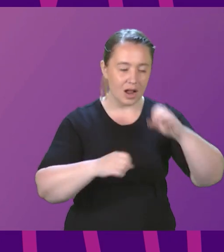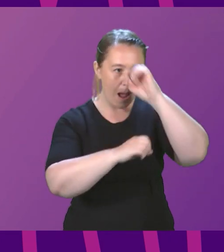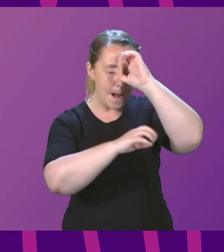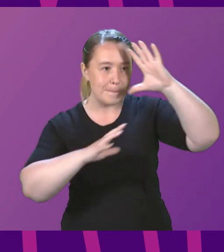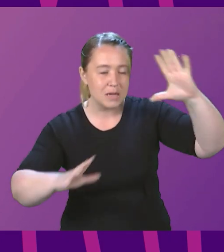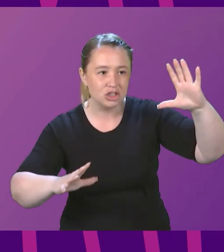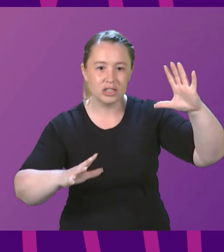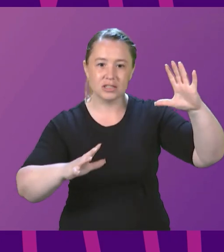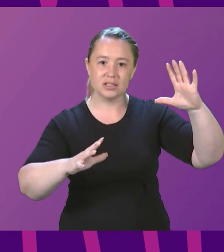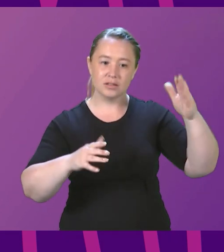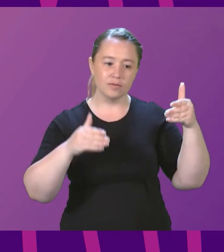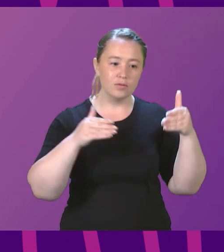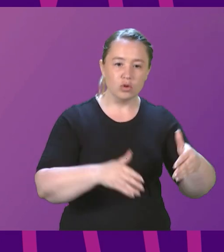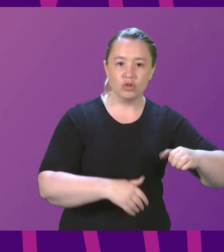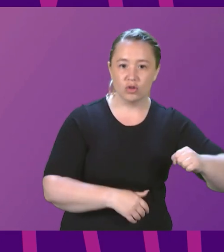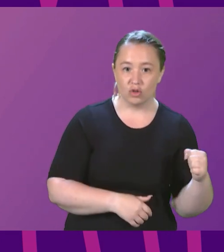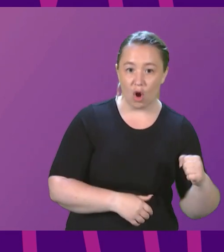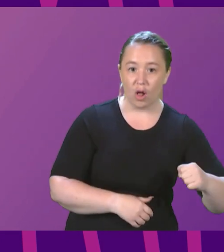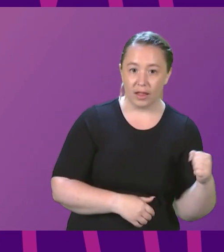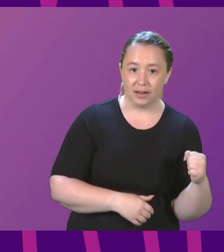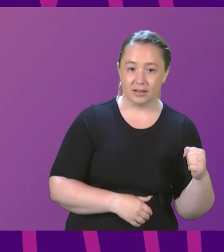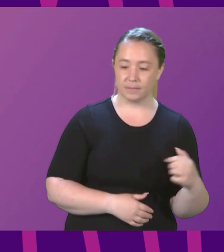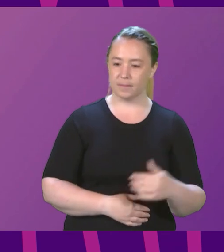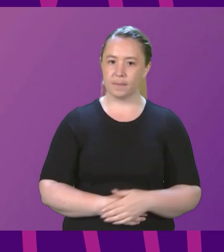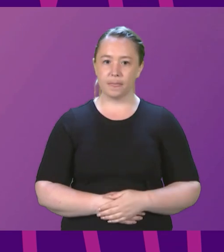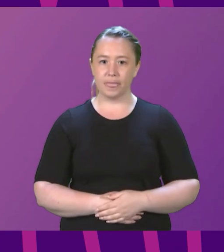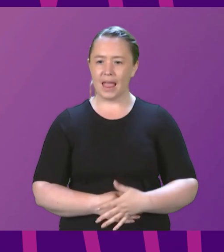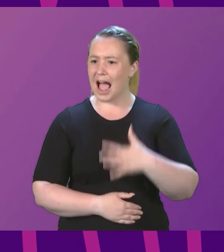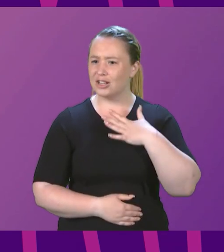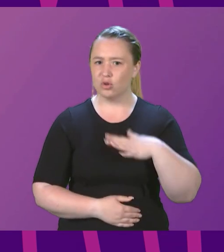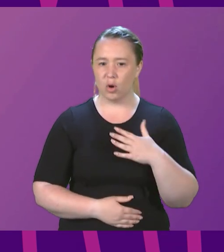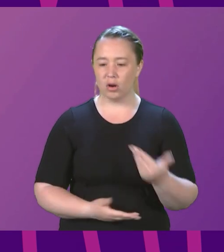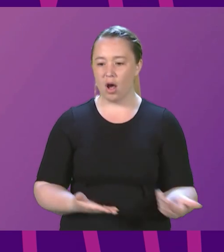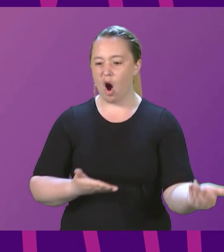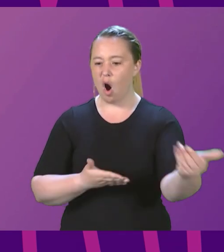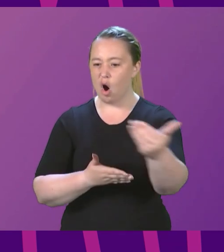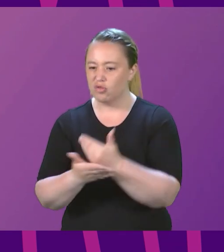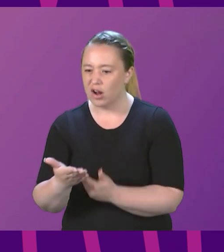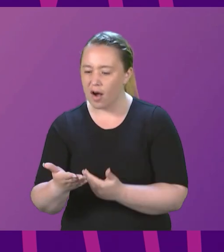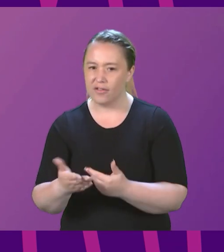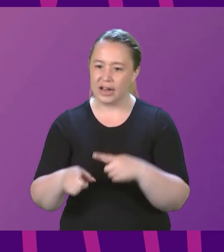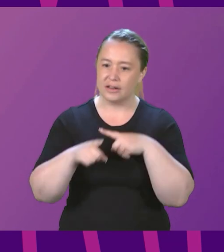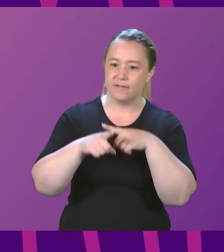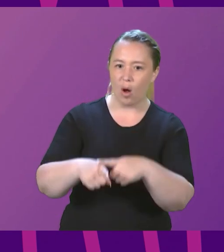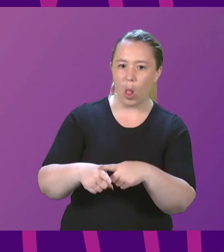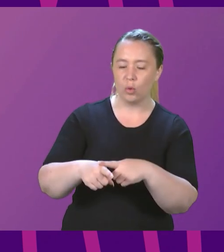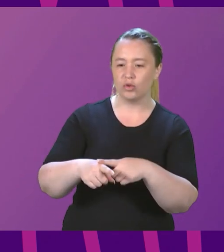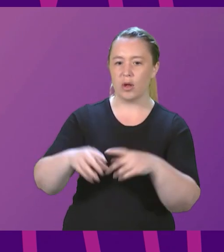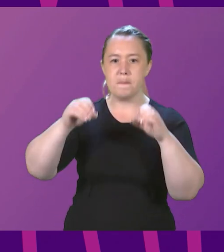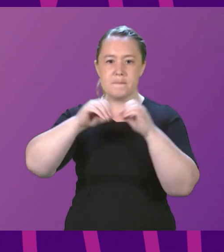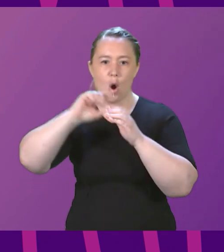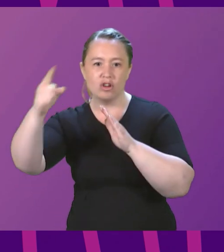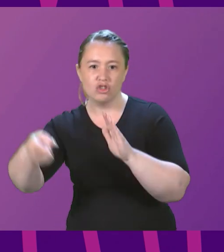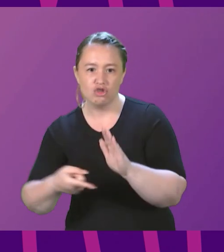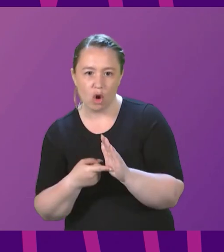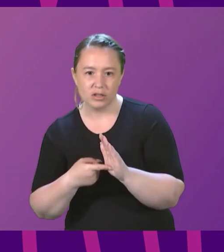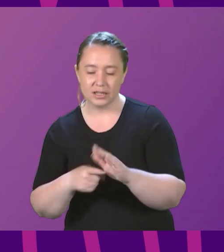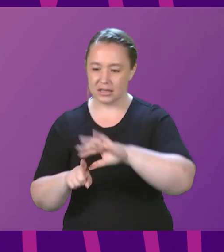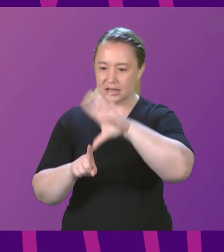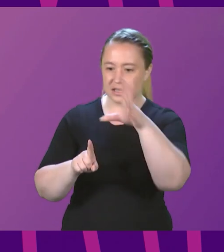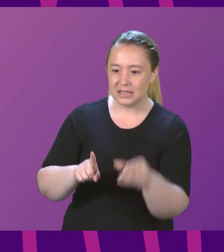have for the country. And I don't want a recovery in the mould of Boris Johnson and the Conservative Party.